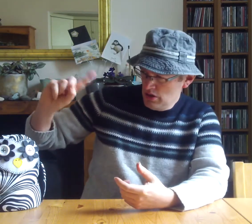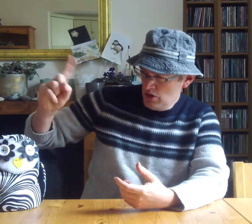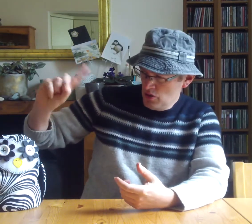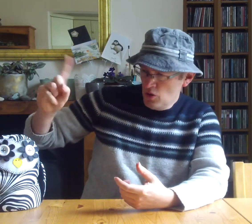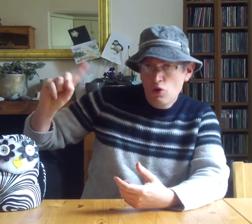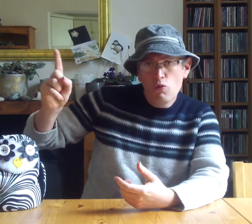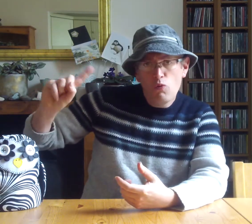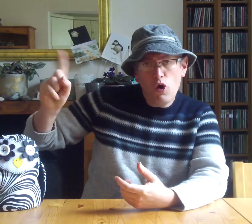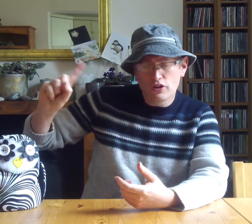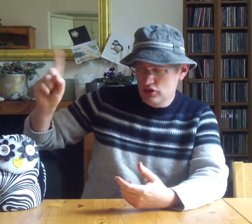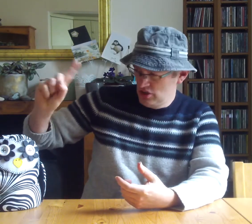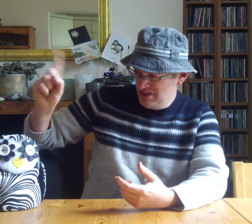What?